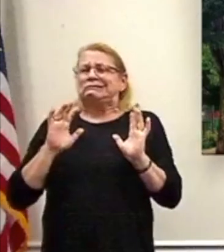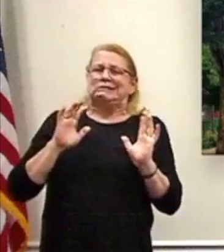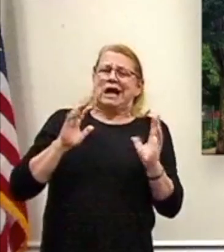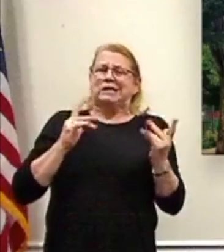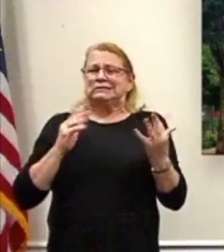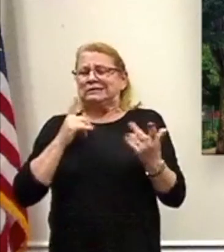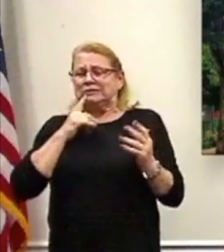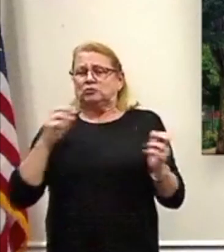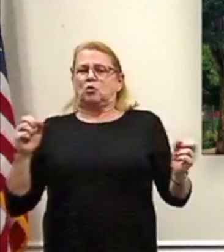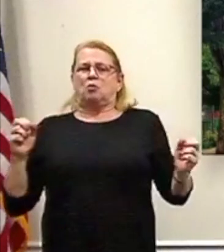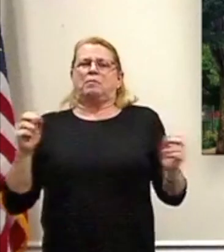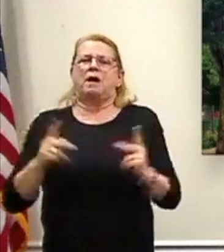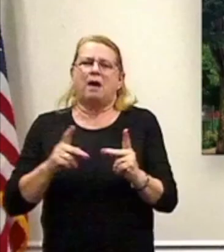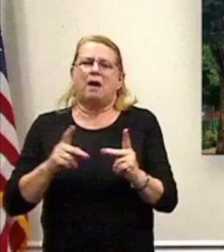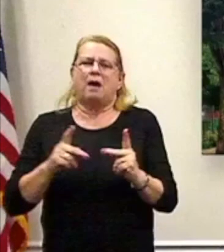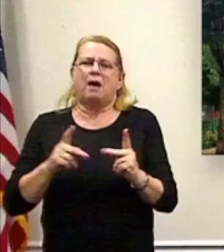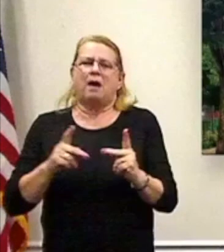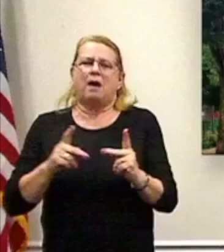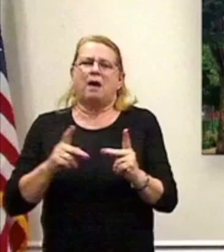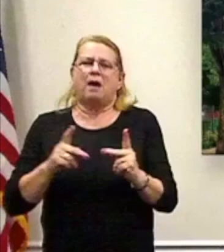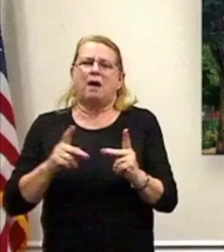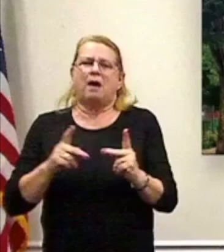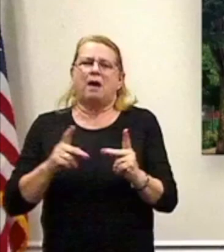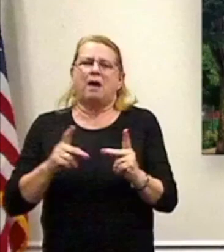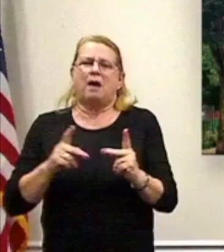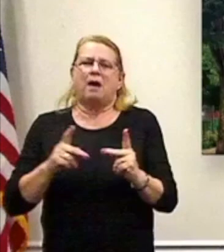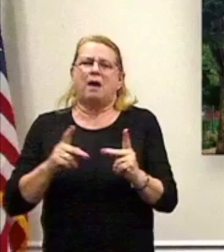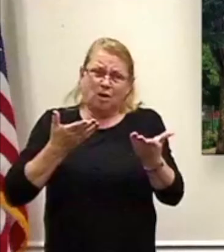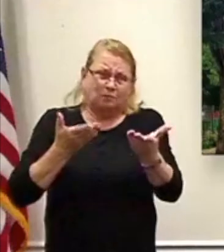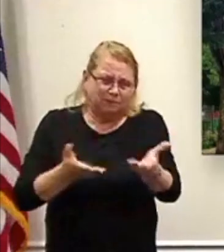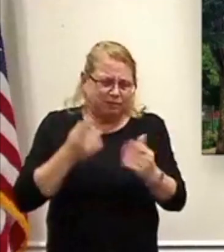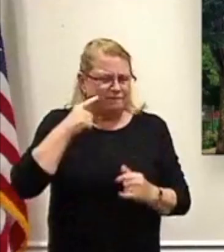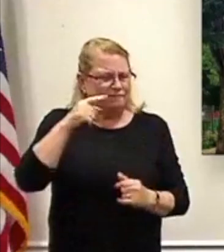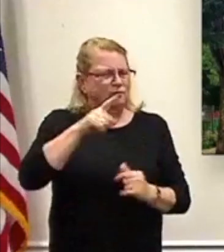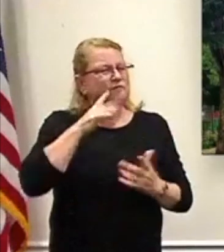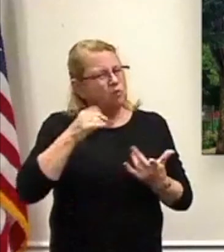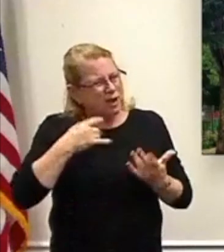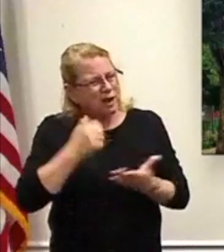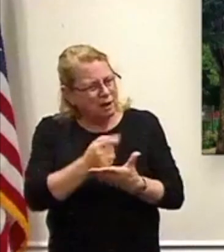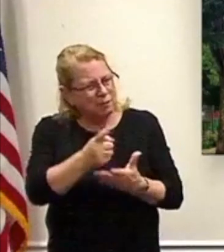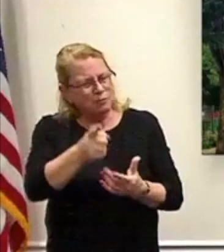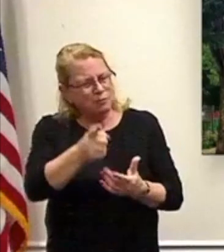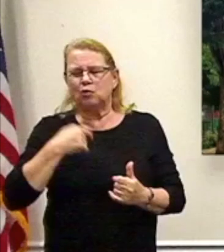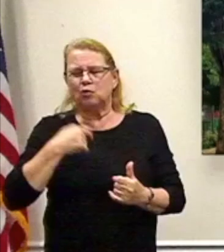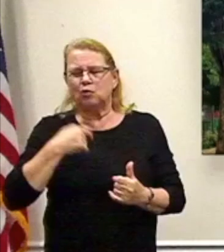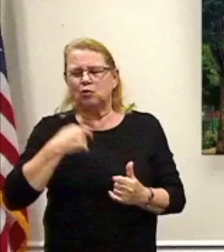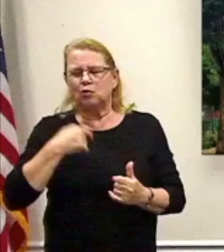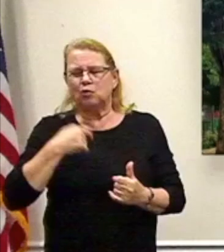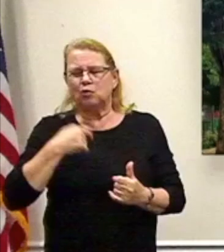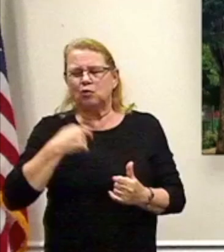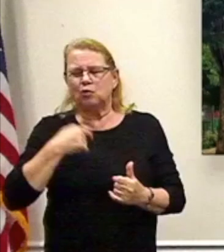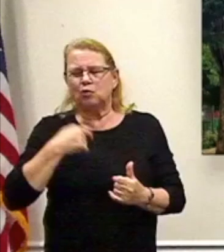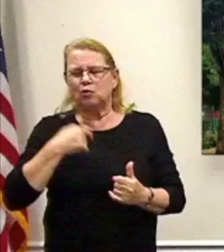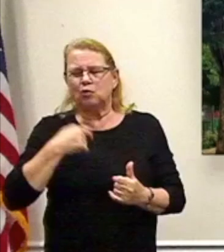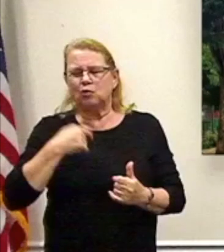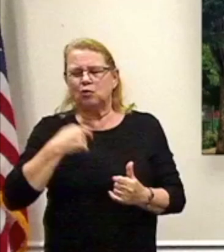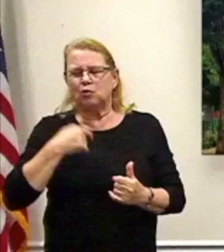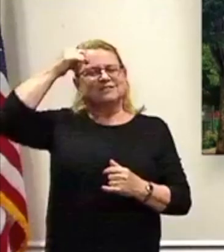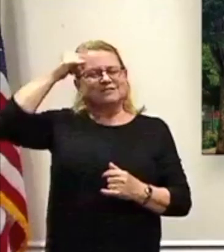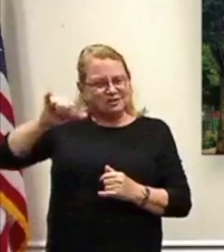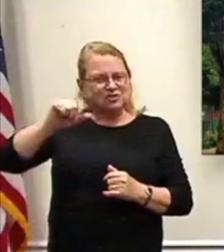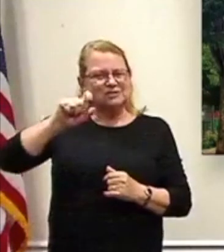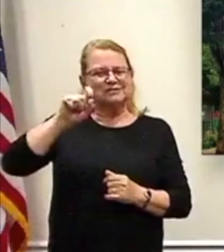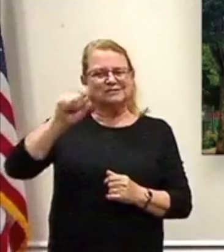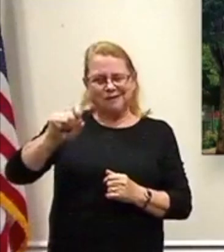going to take time. But we're there with you, and if we can be some help, we'll do that for you. It's thinkduchess.com, thinkduchess